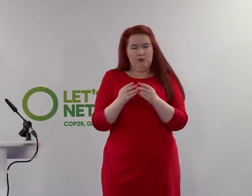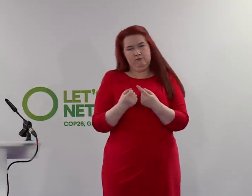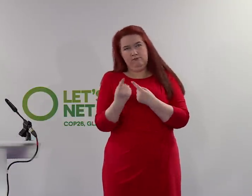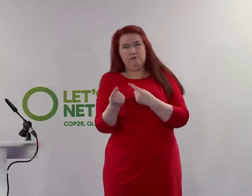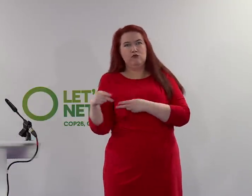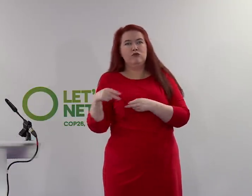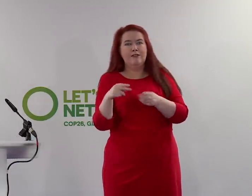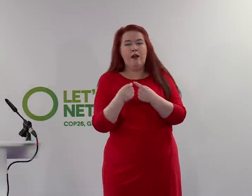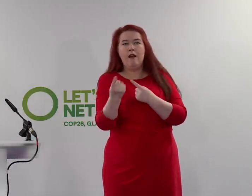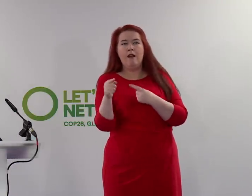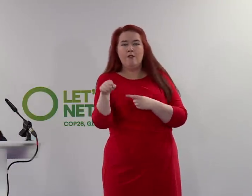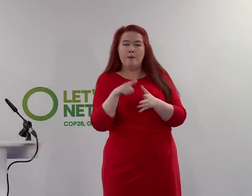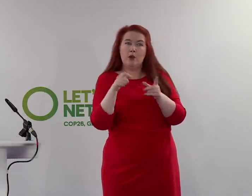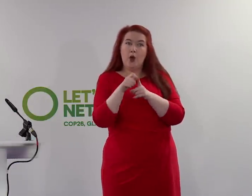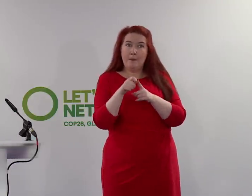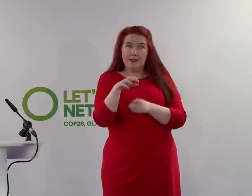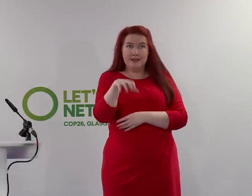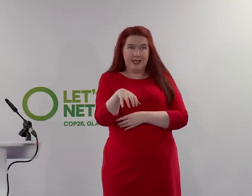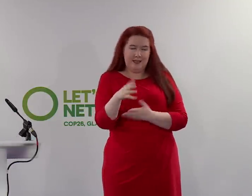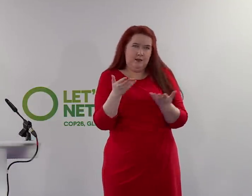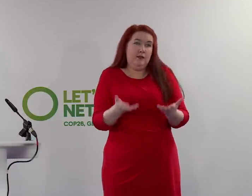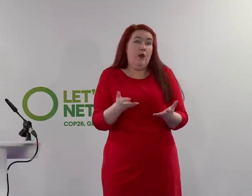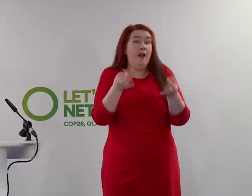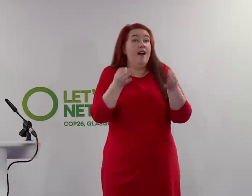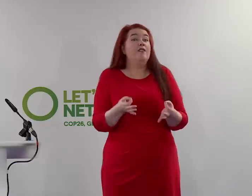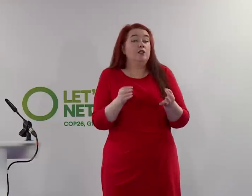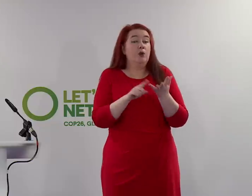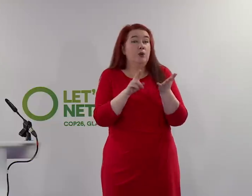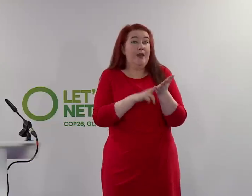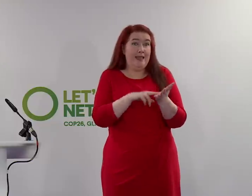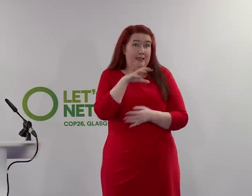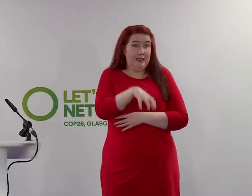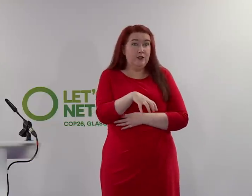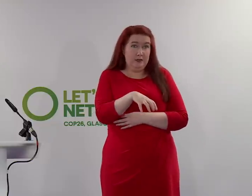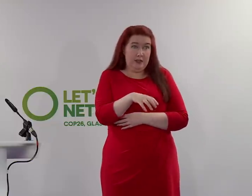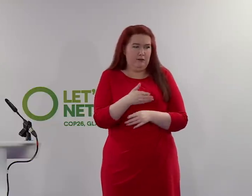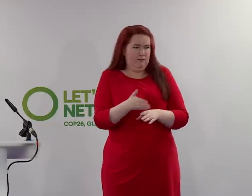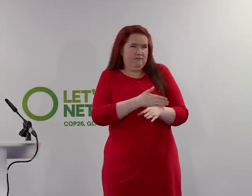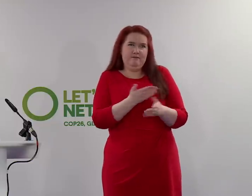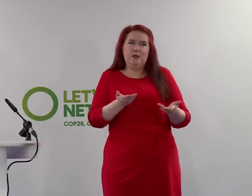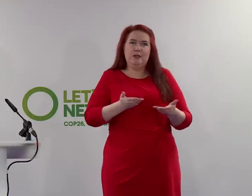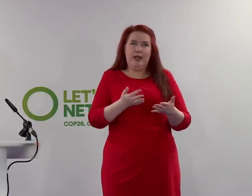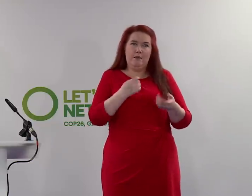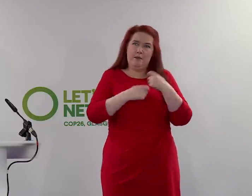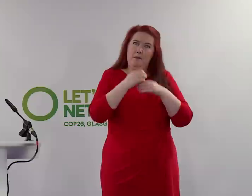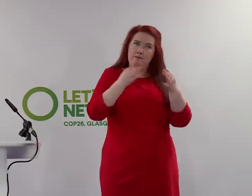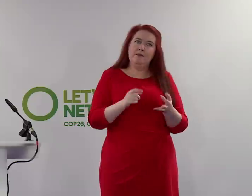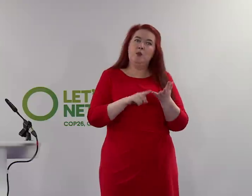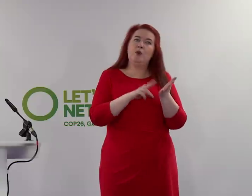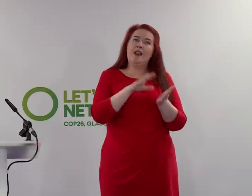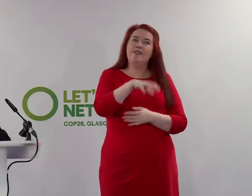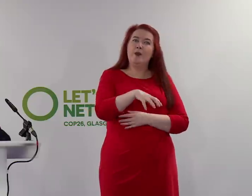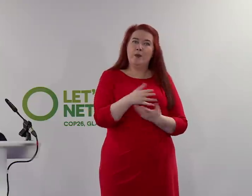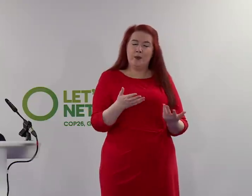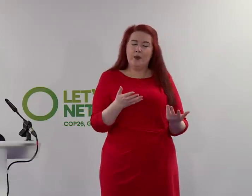the COP site, which is now official United Nations territory has of earlier today. I'm proud that this